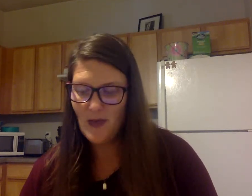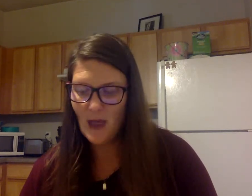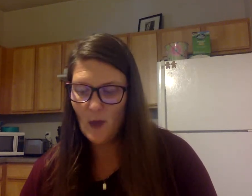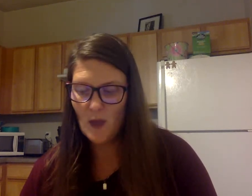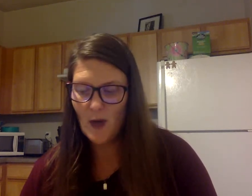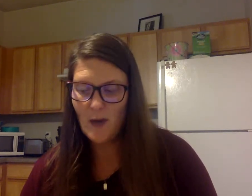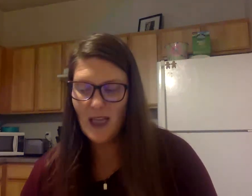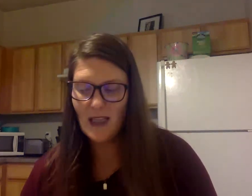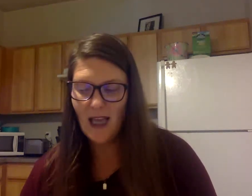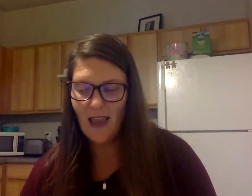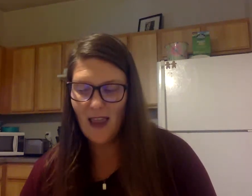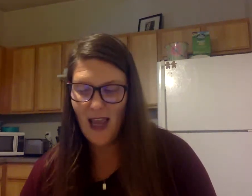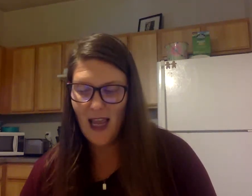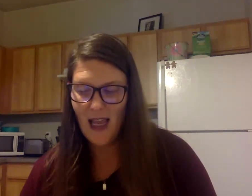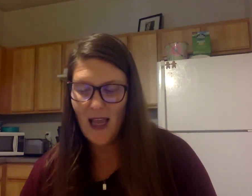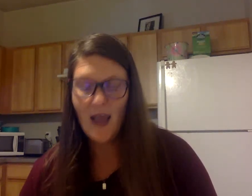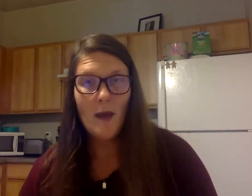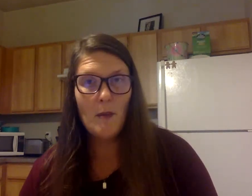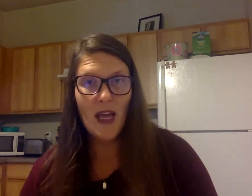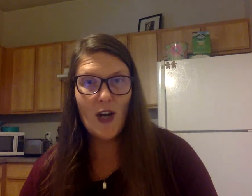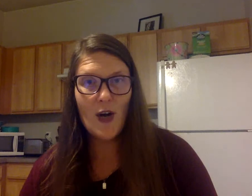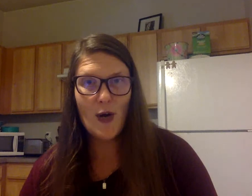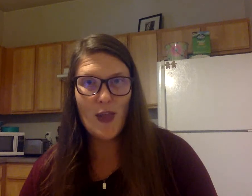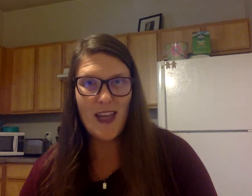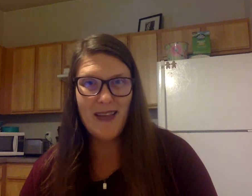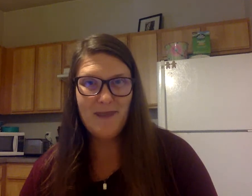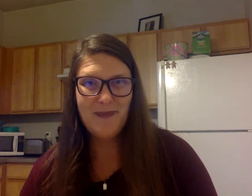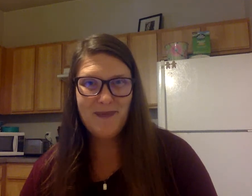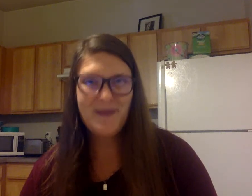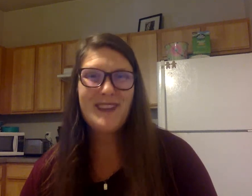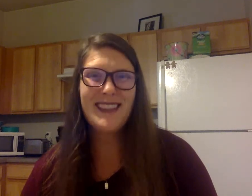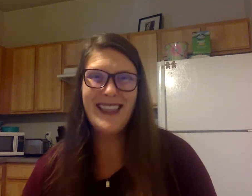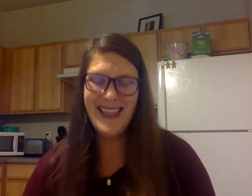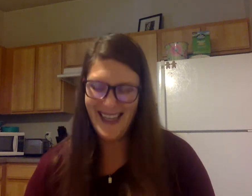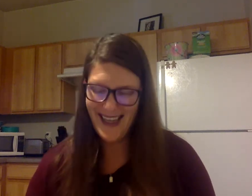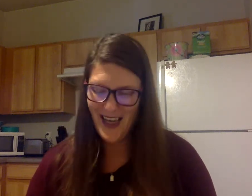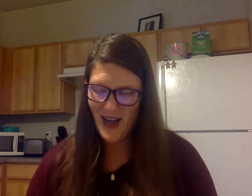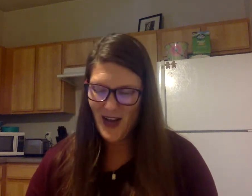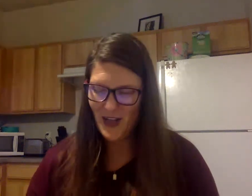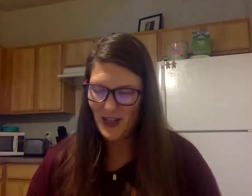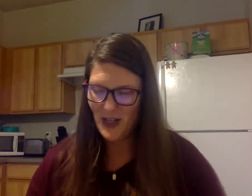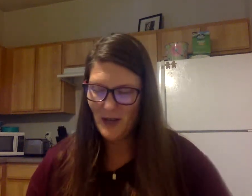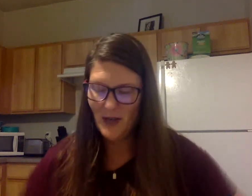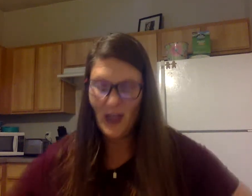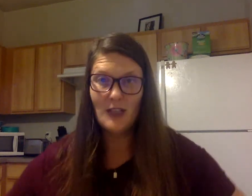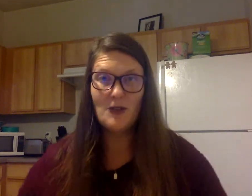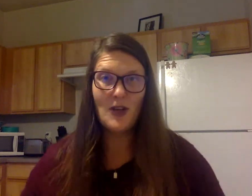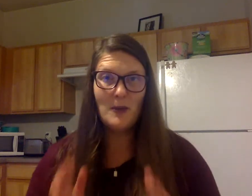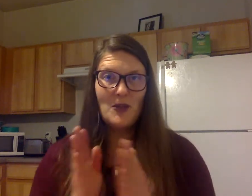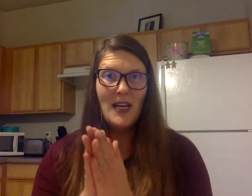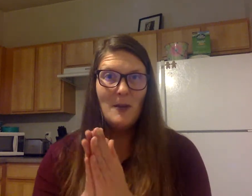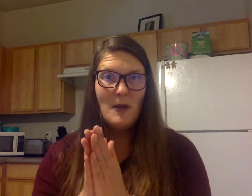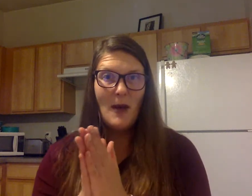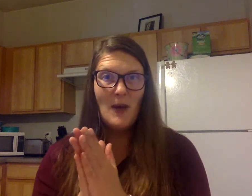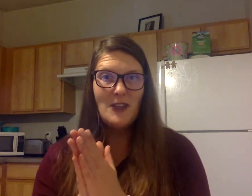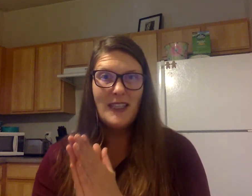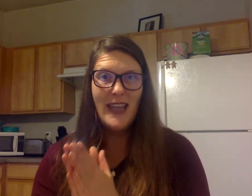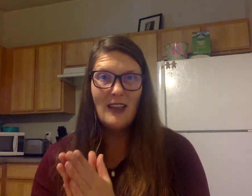And which word begins like they? Better or the? The. Good job. I get your choppers ready to put my words together.